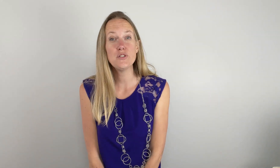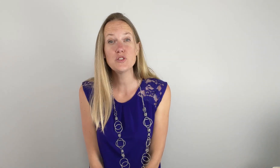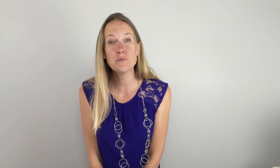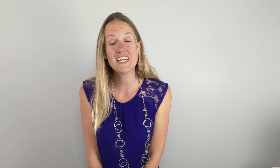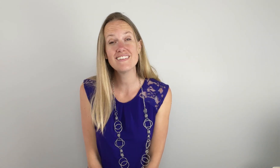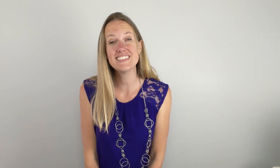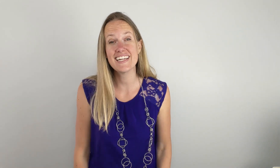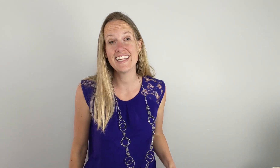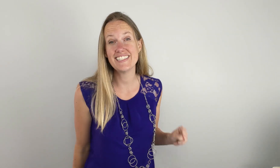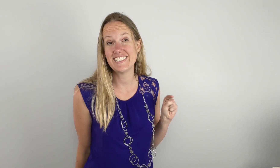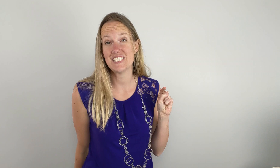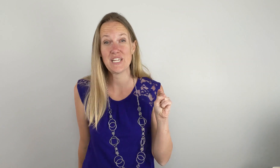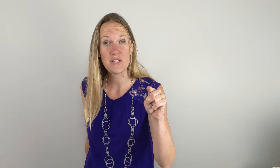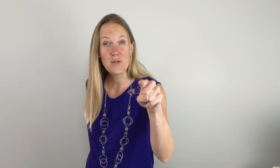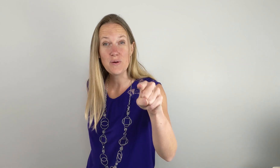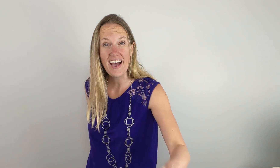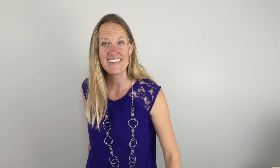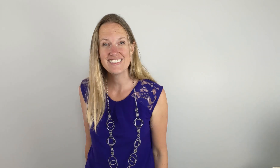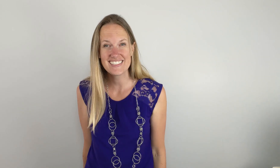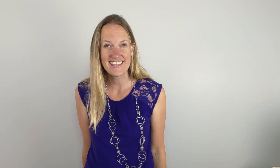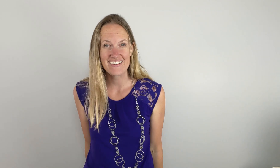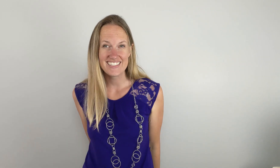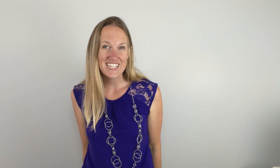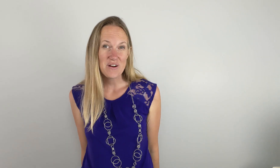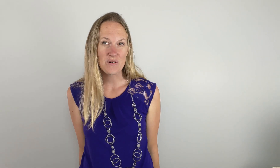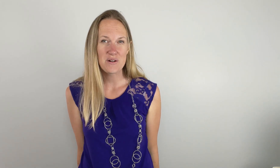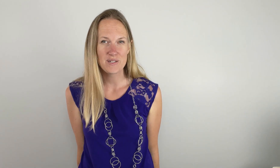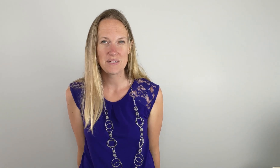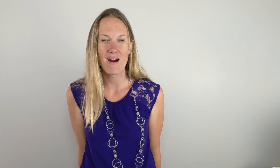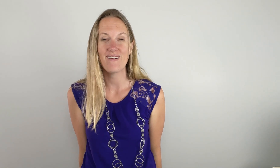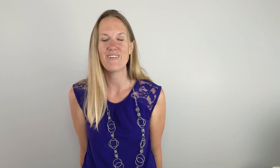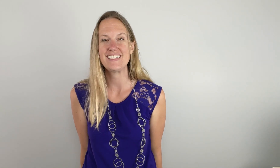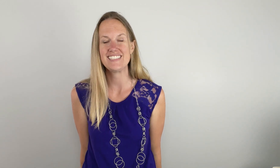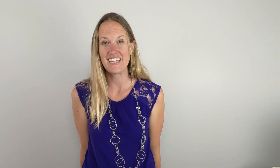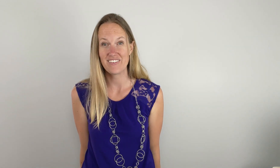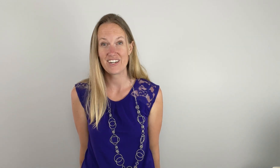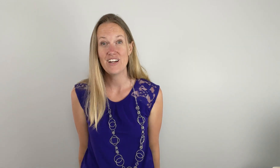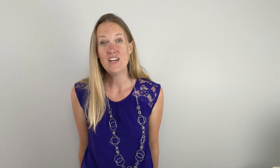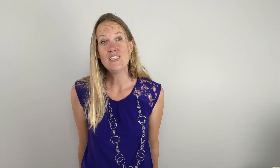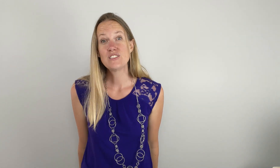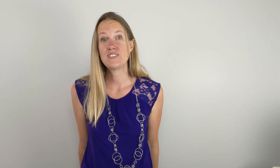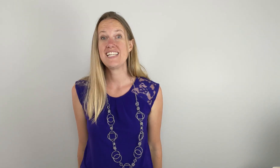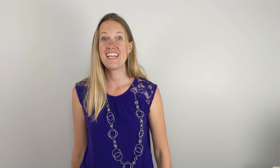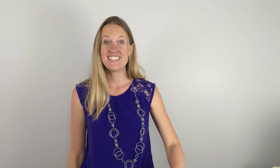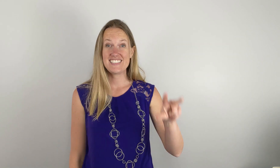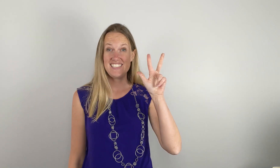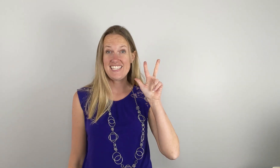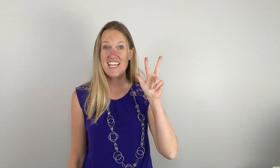YouTube channel dedicated to teaching you how to use sign language in order to worship our Lord and Savior. So today is day